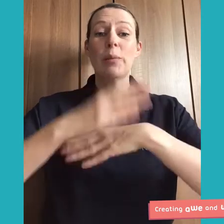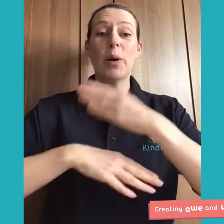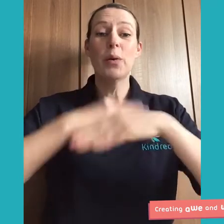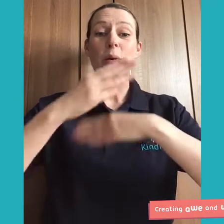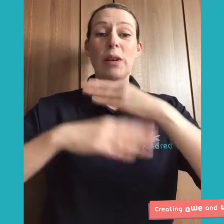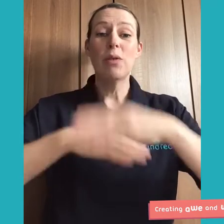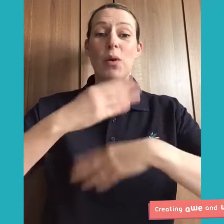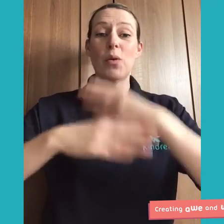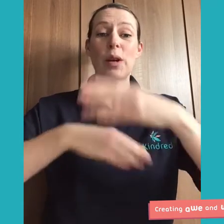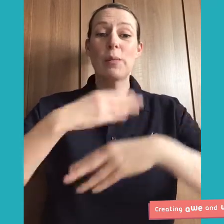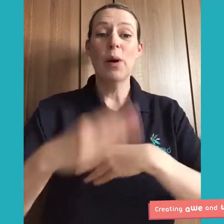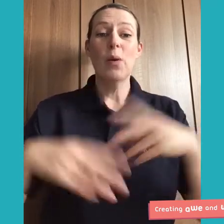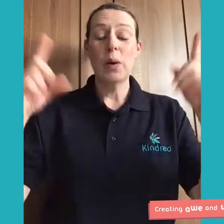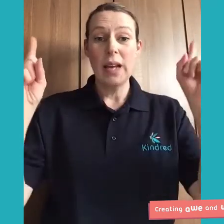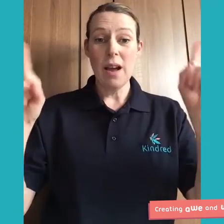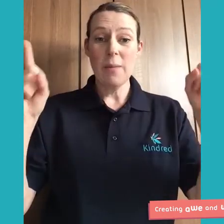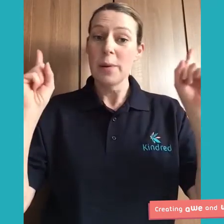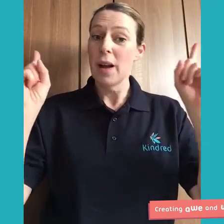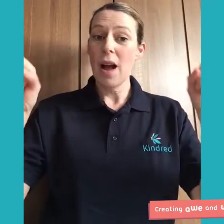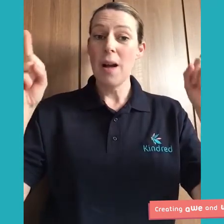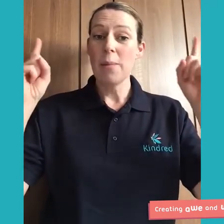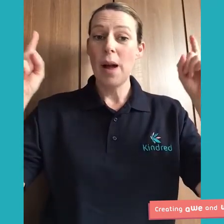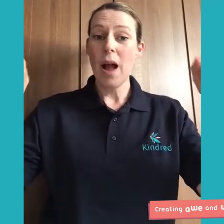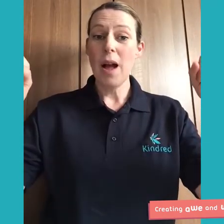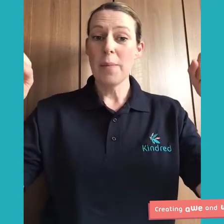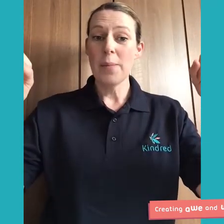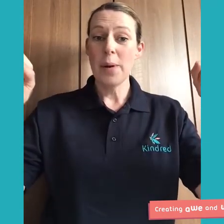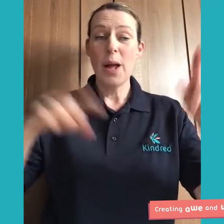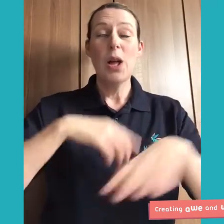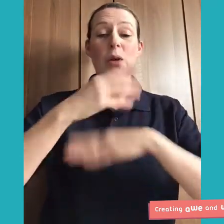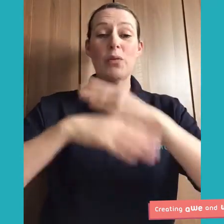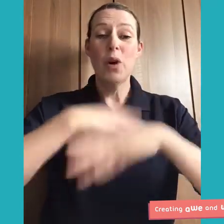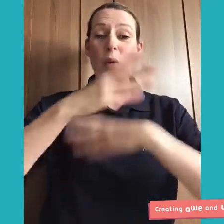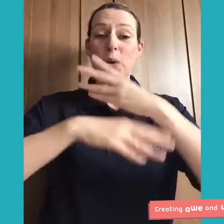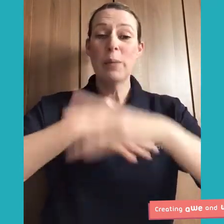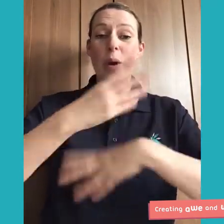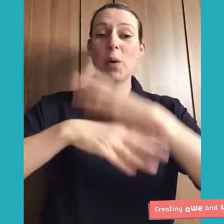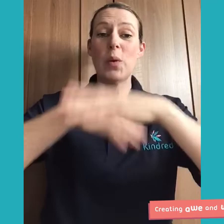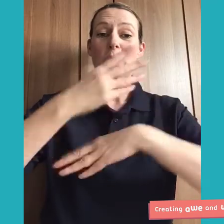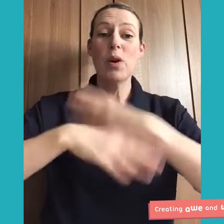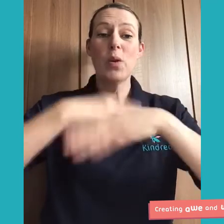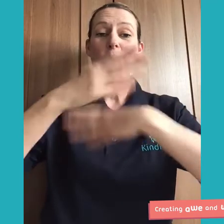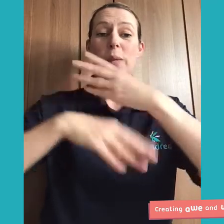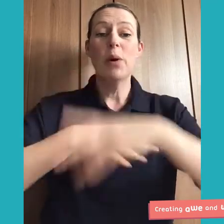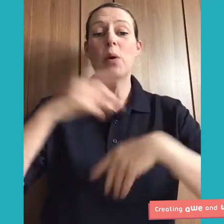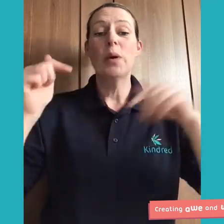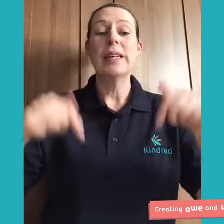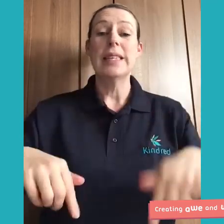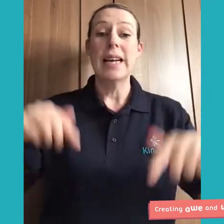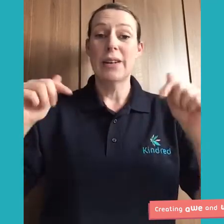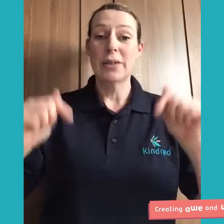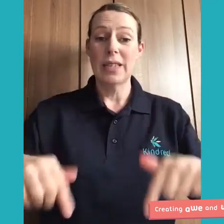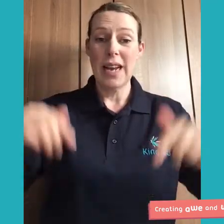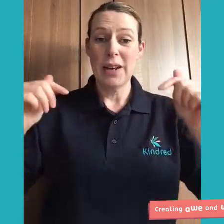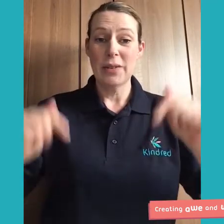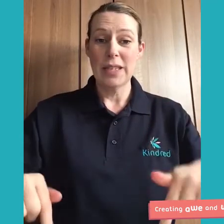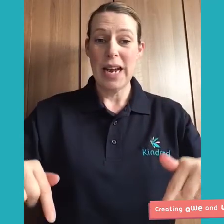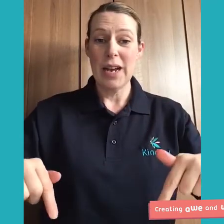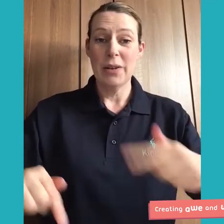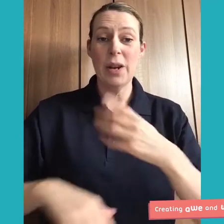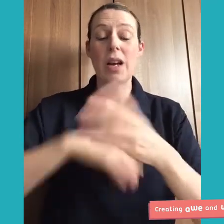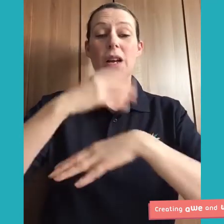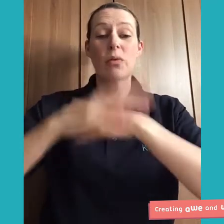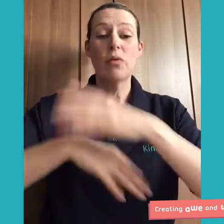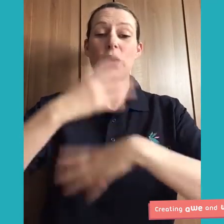Roly-poly, roly-poly, up, up, up. Roly-poly, roly-poly, down, down,